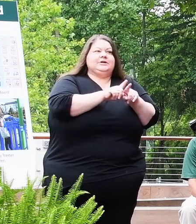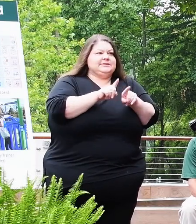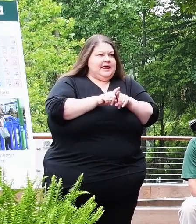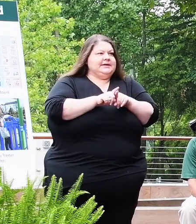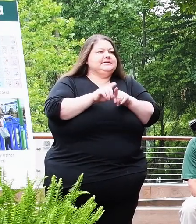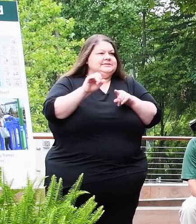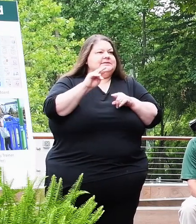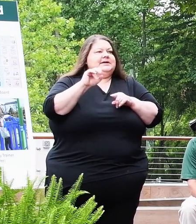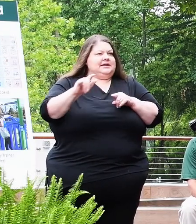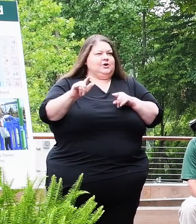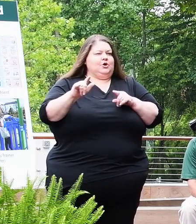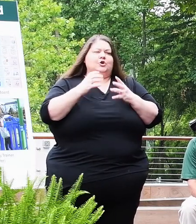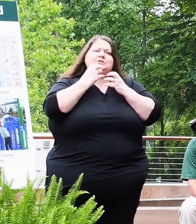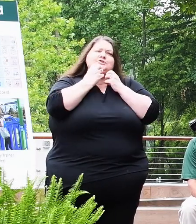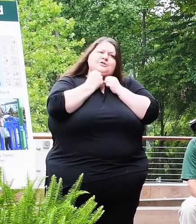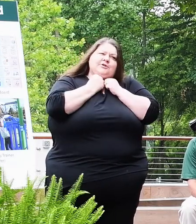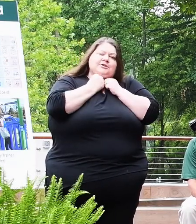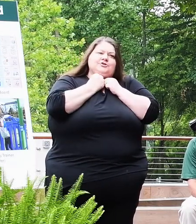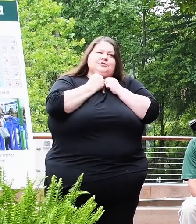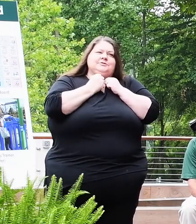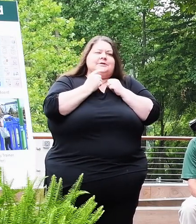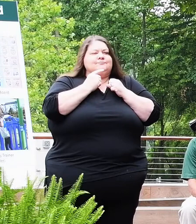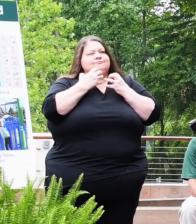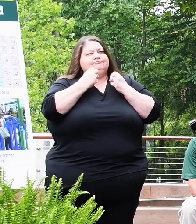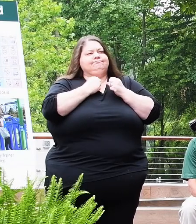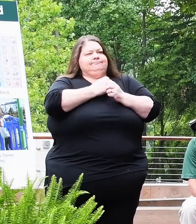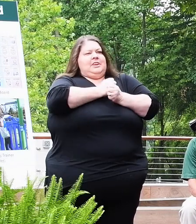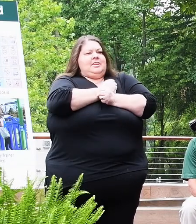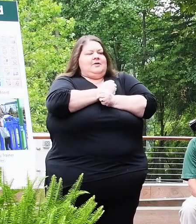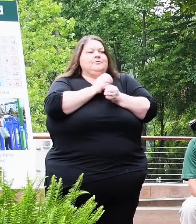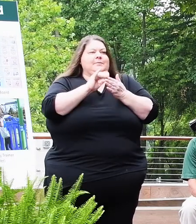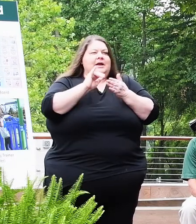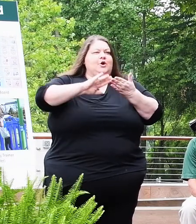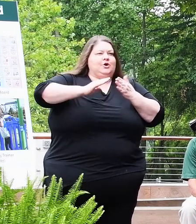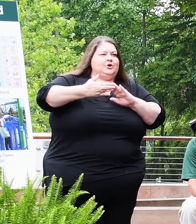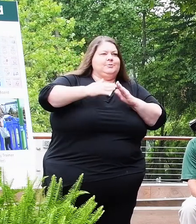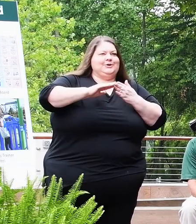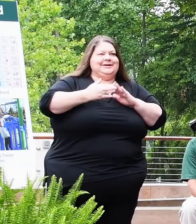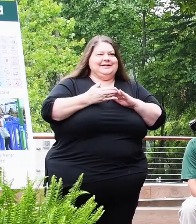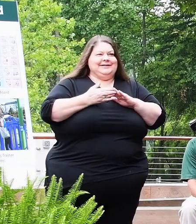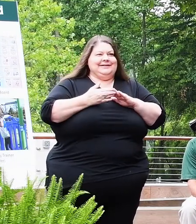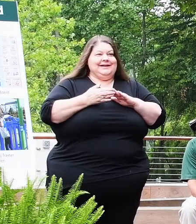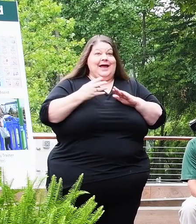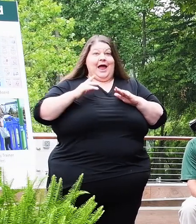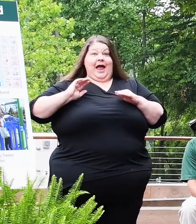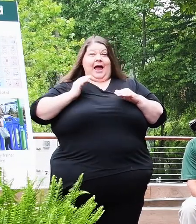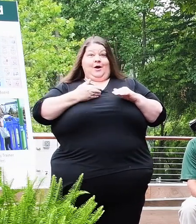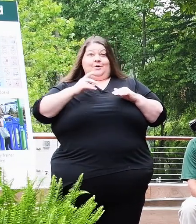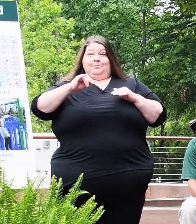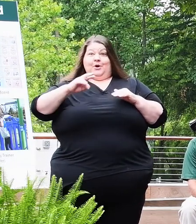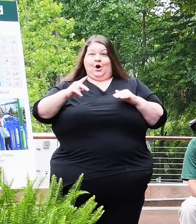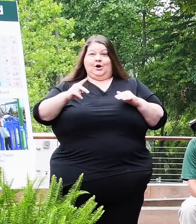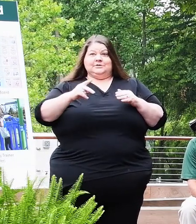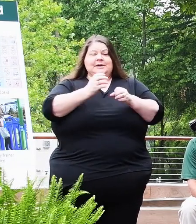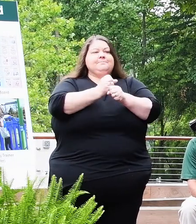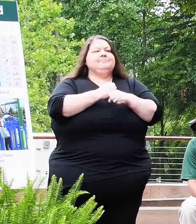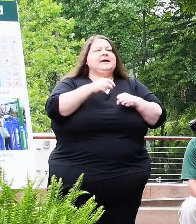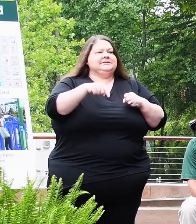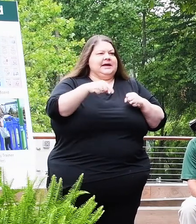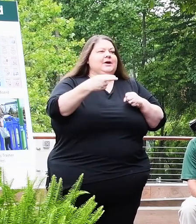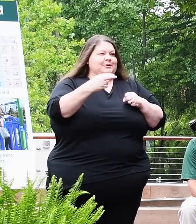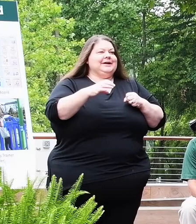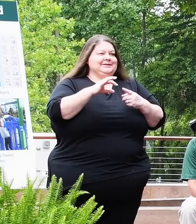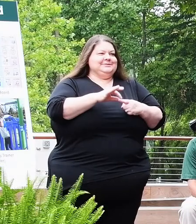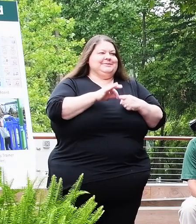cherished and revered by our community. Our parks are part of what makes us special and what makes this a great